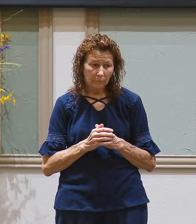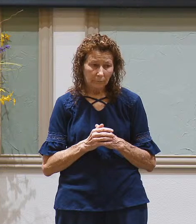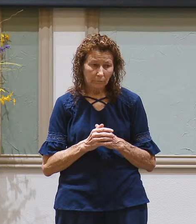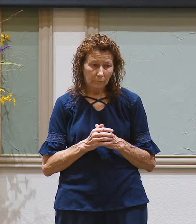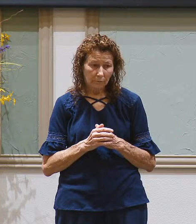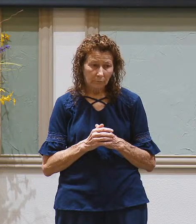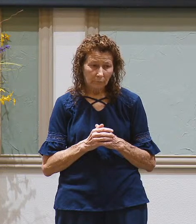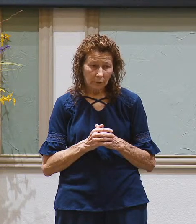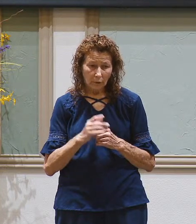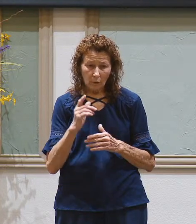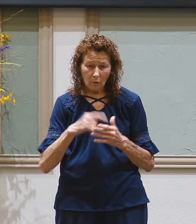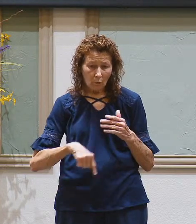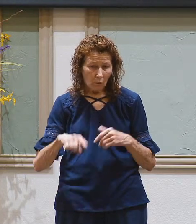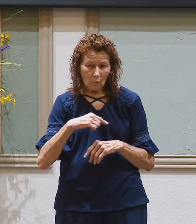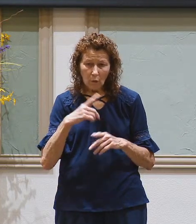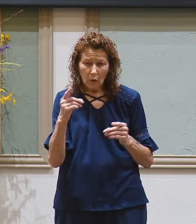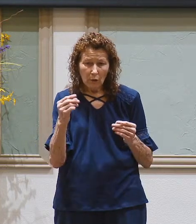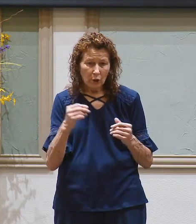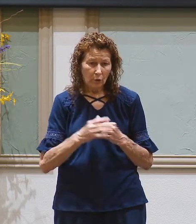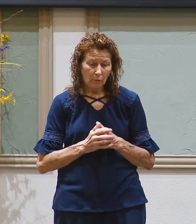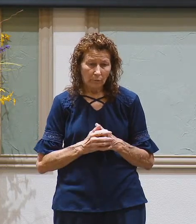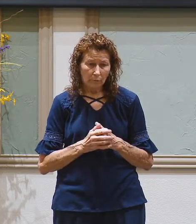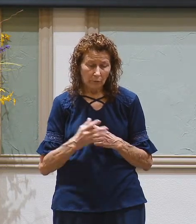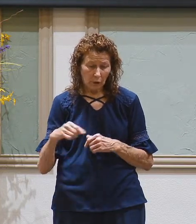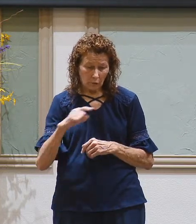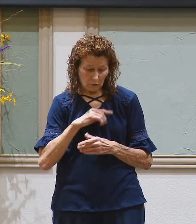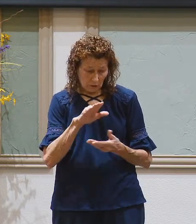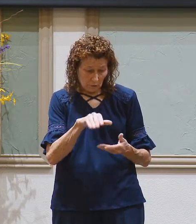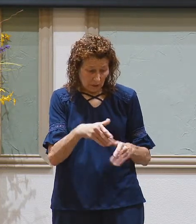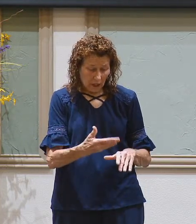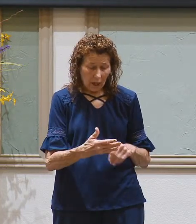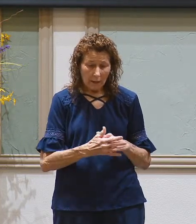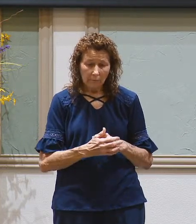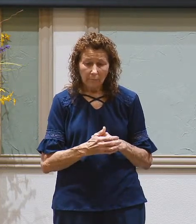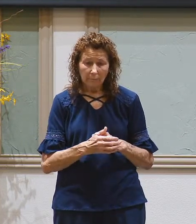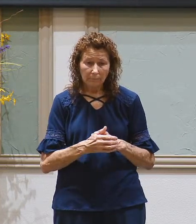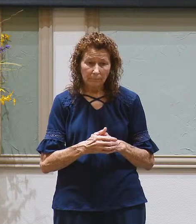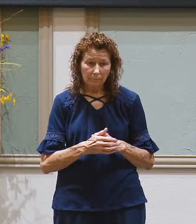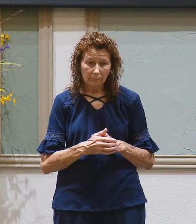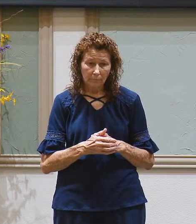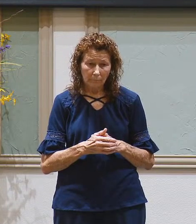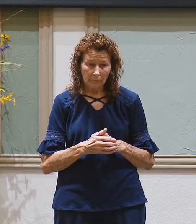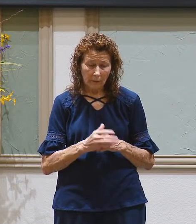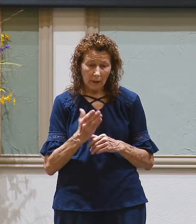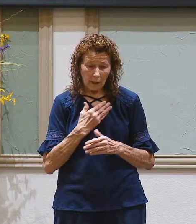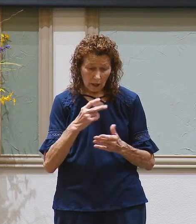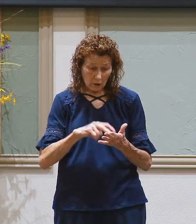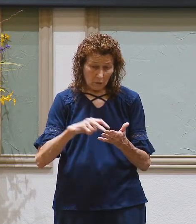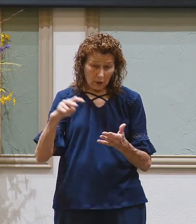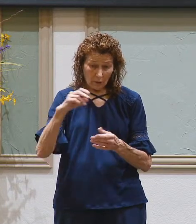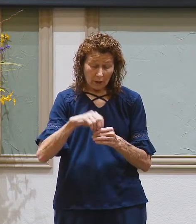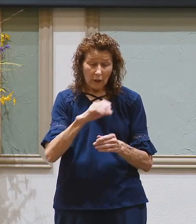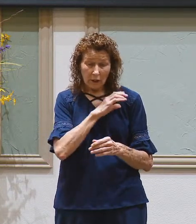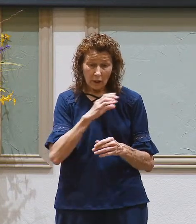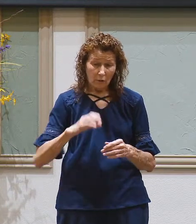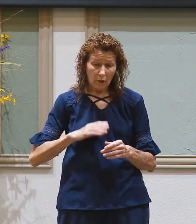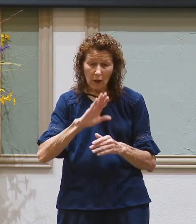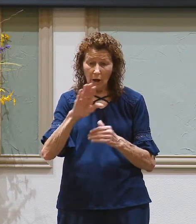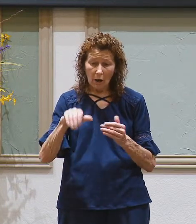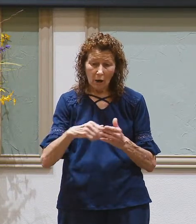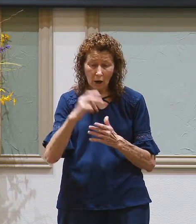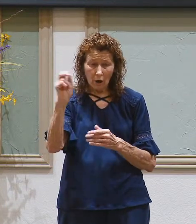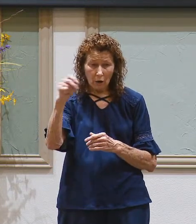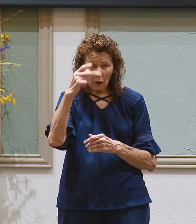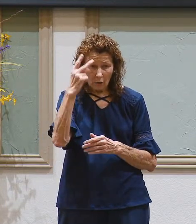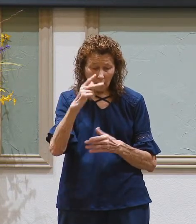what could we do we were dead our resurrection in Christ is all grace